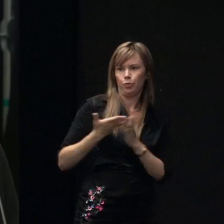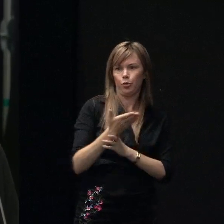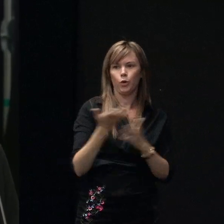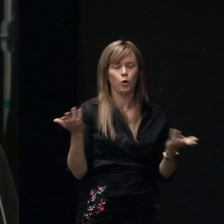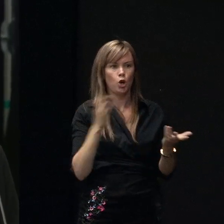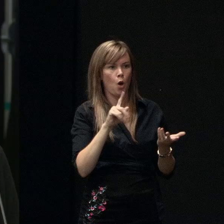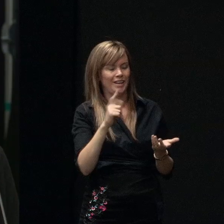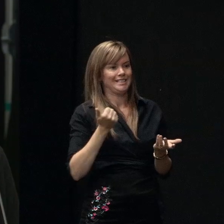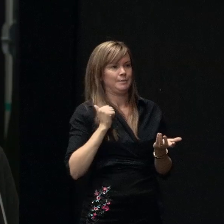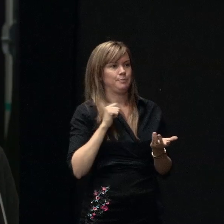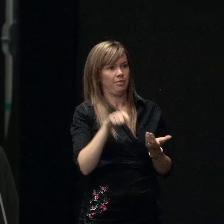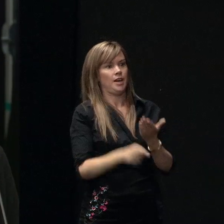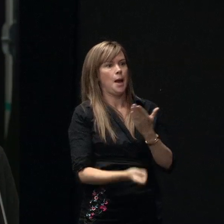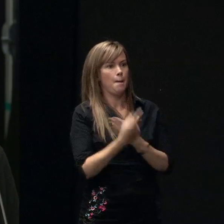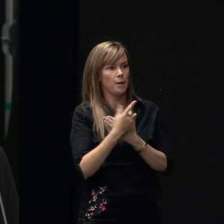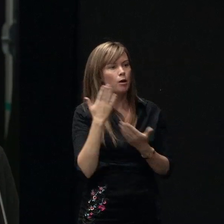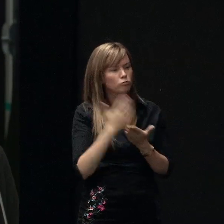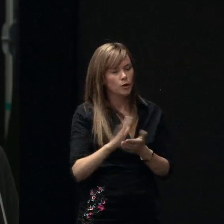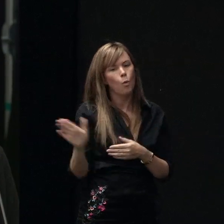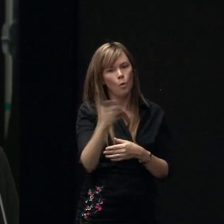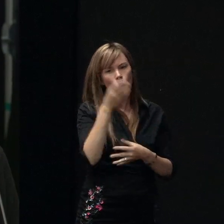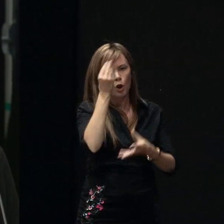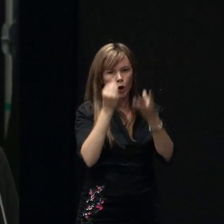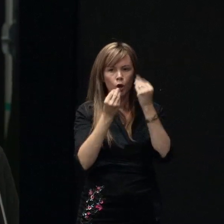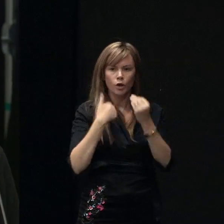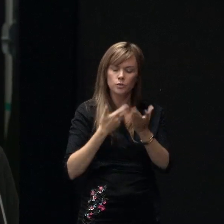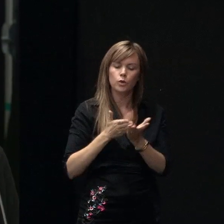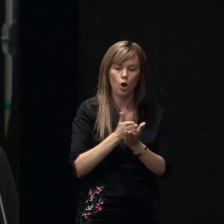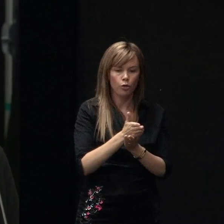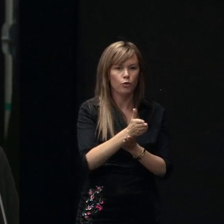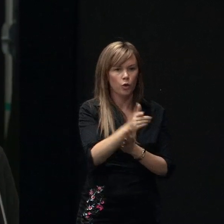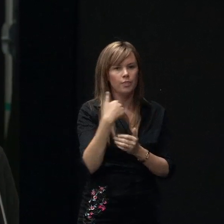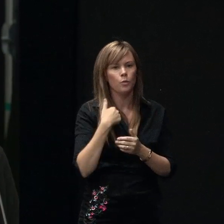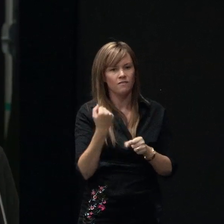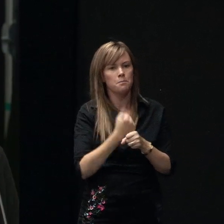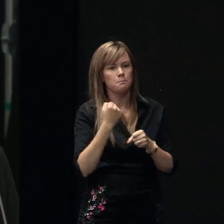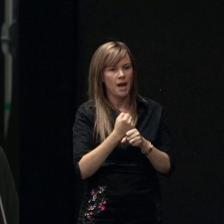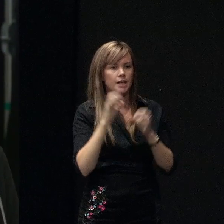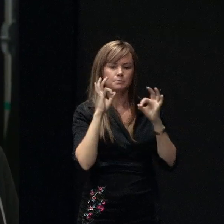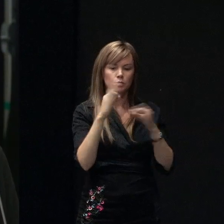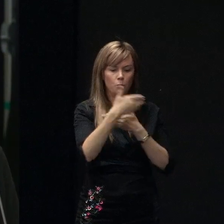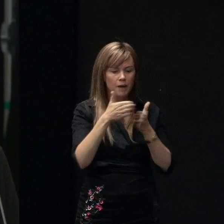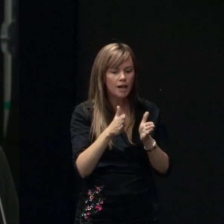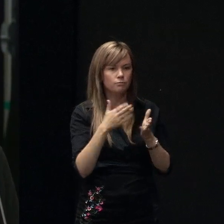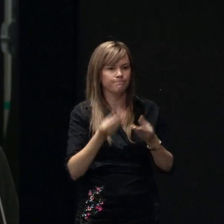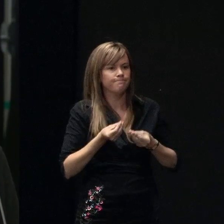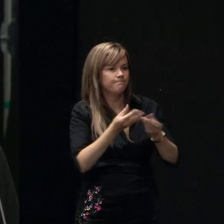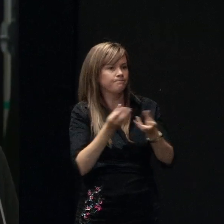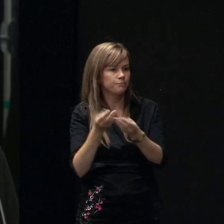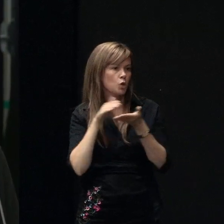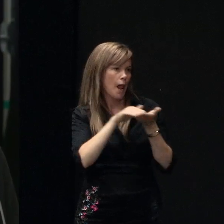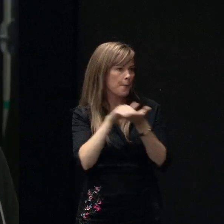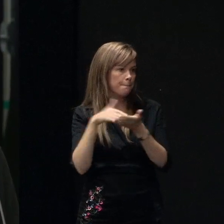I think we've all learnt as we've gone along and developed packages like the other banks have for Cantabrians